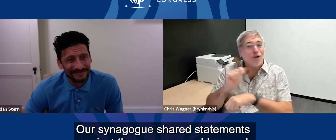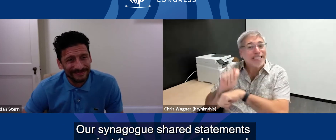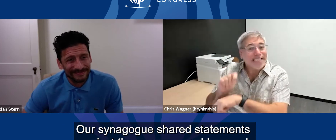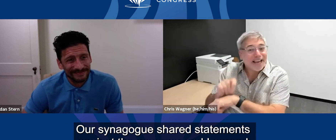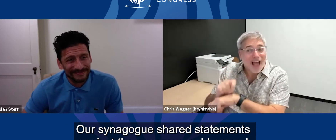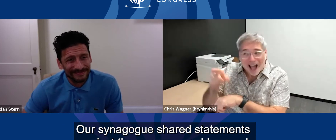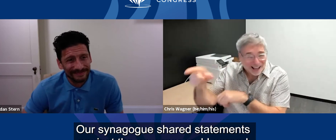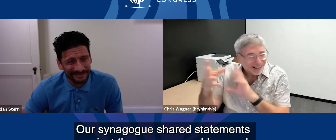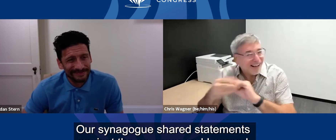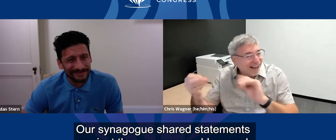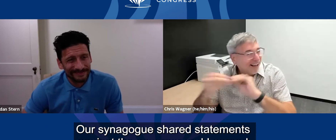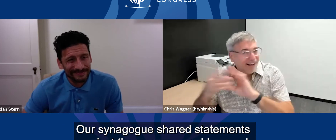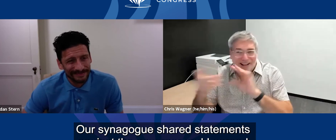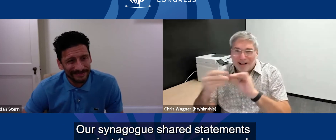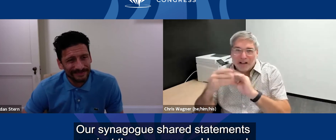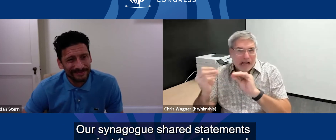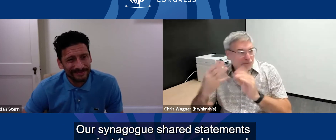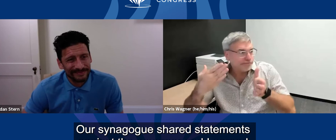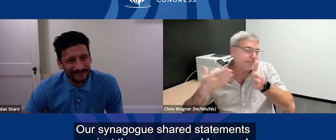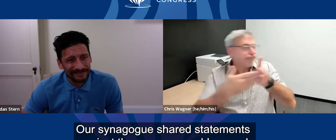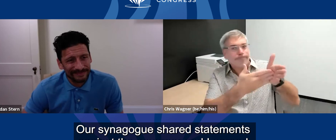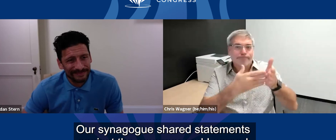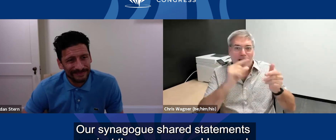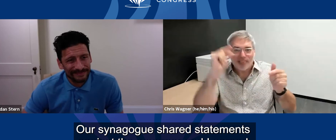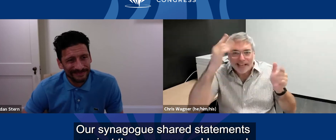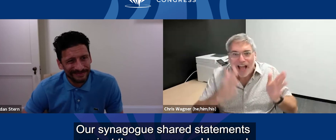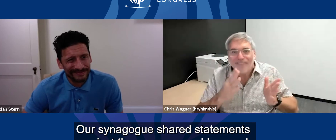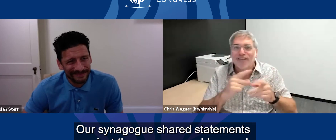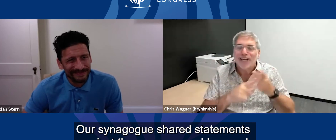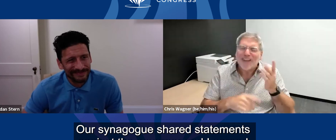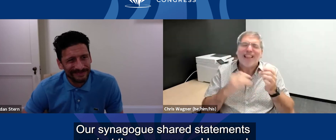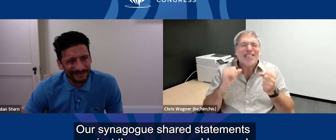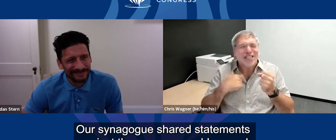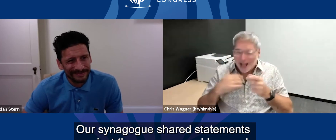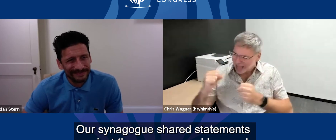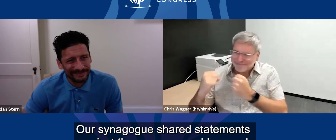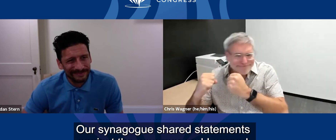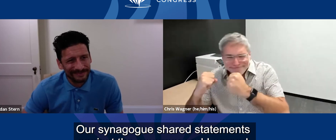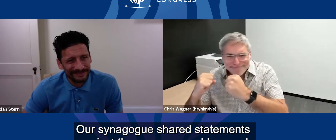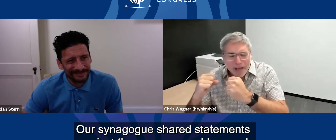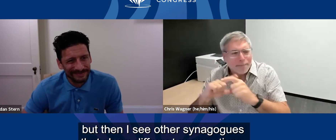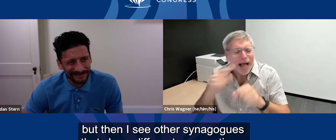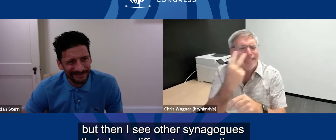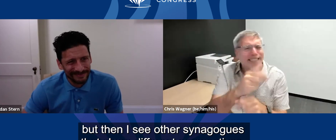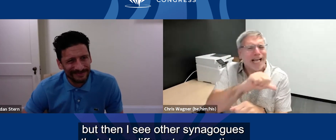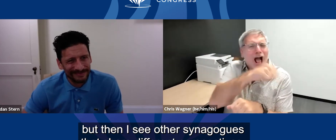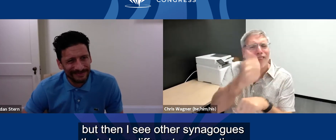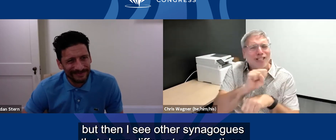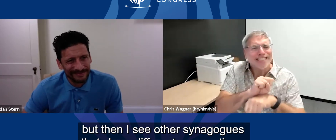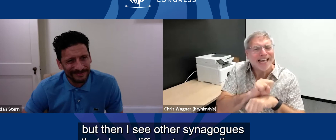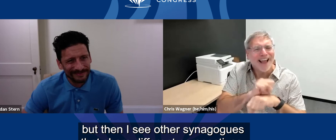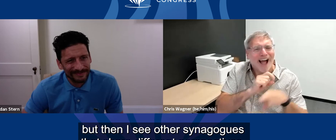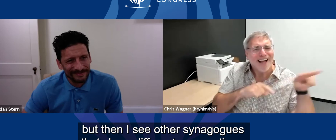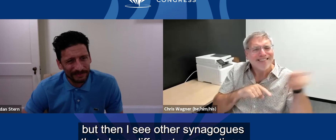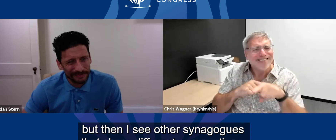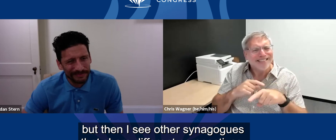synagogue shared statements against the governor, and I'm on board. But then I